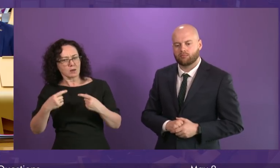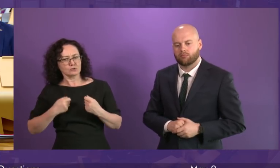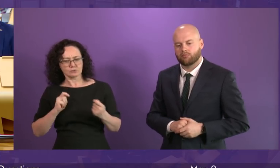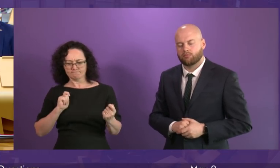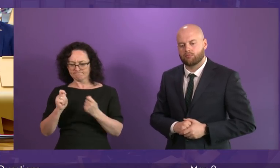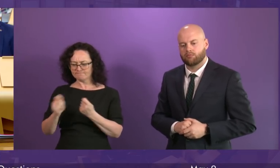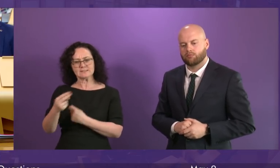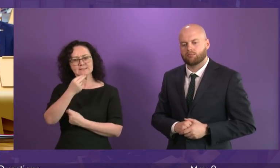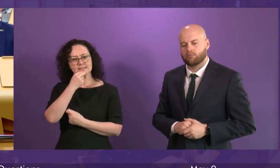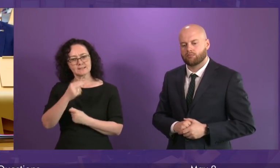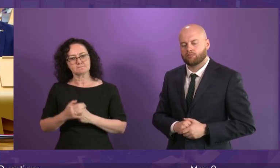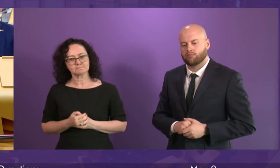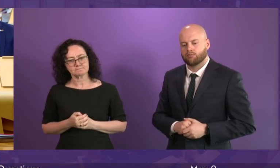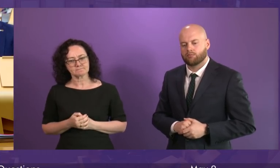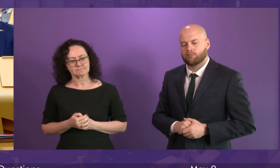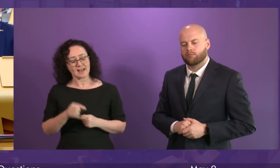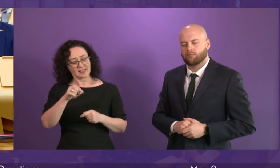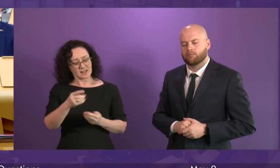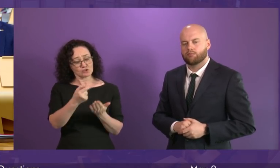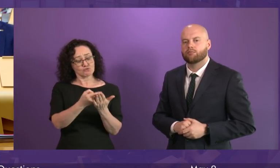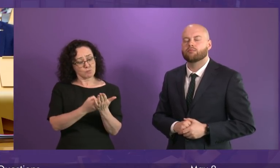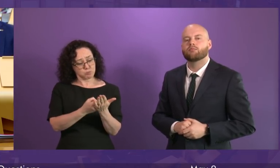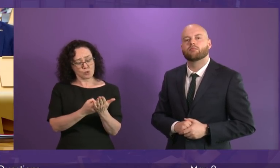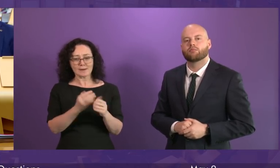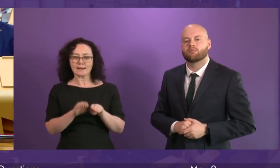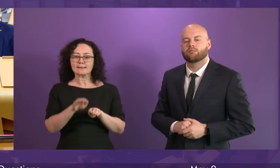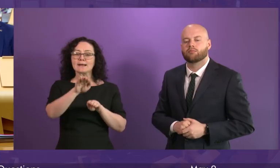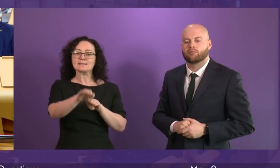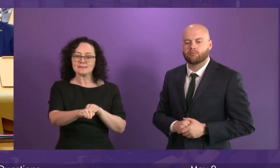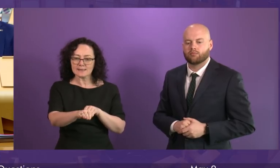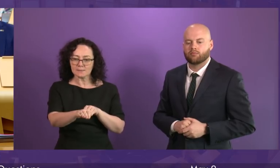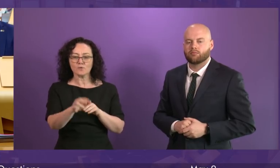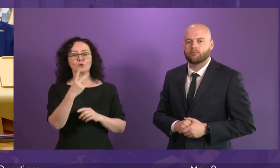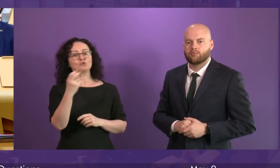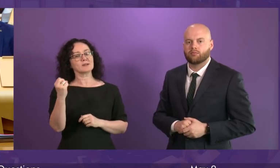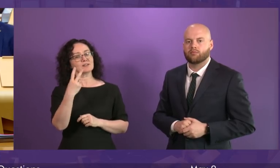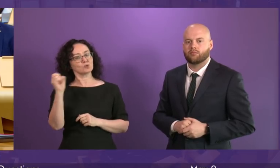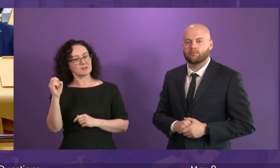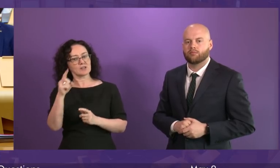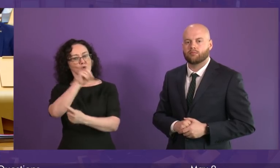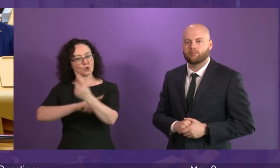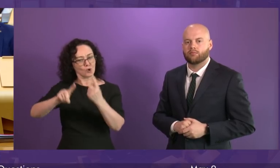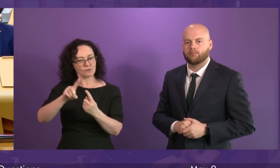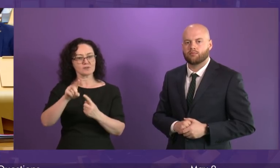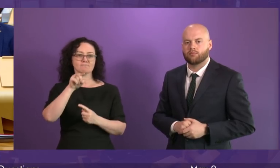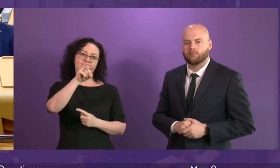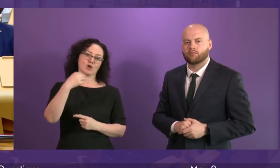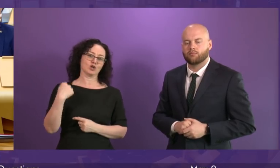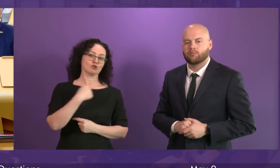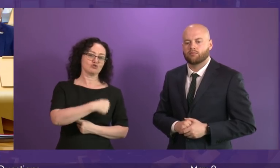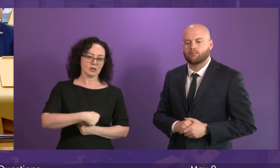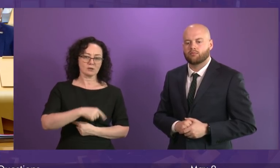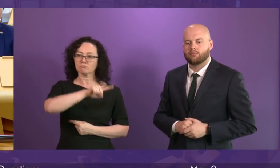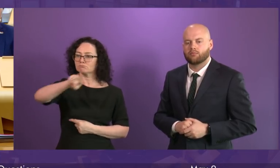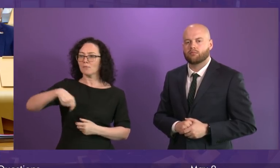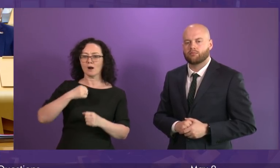significant step on the way to the 2020 Conference of Parties to the Convention on Biological Diversity to be held in China, where world governments will agree